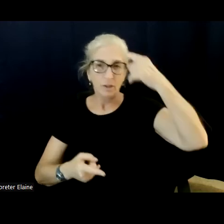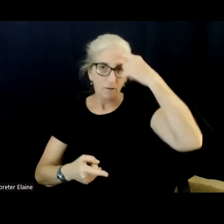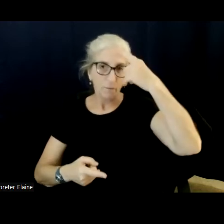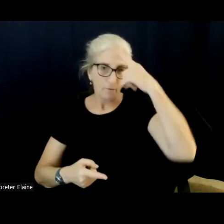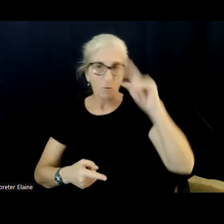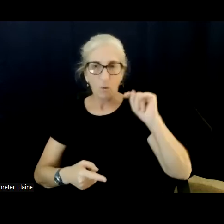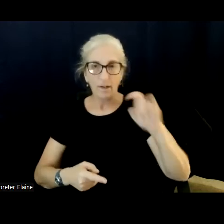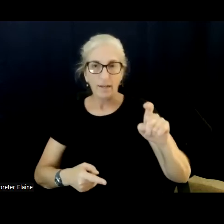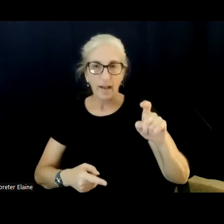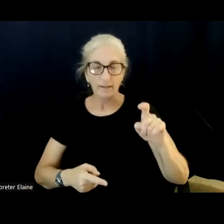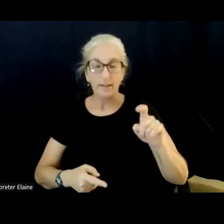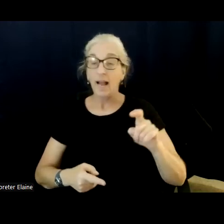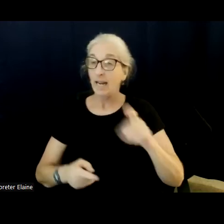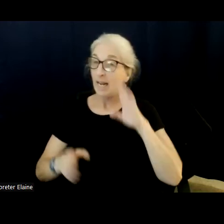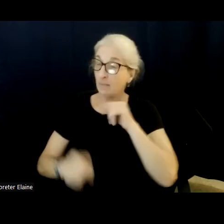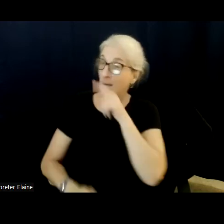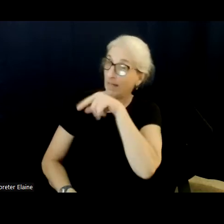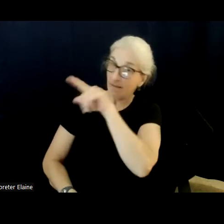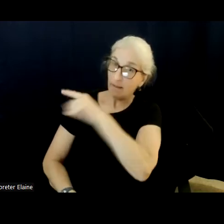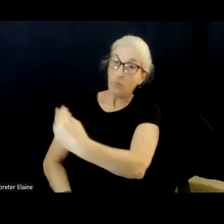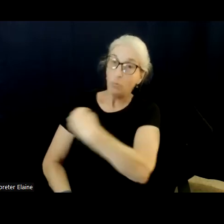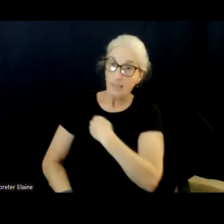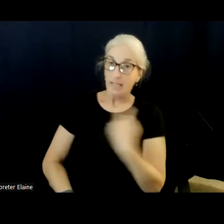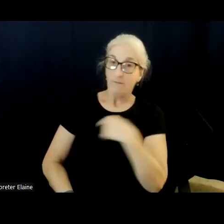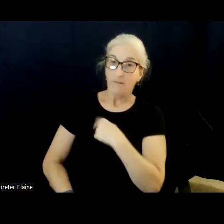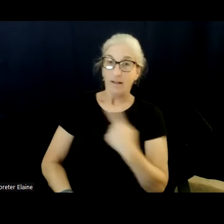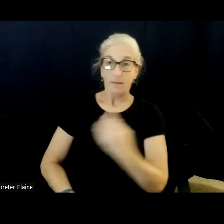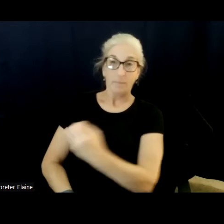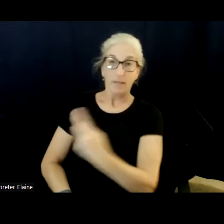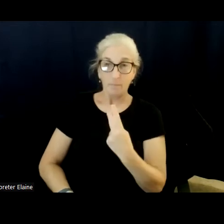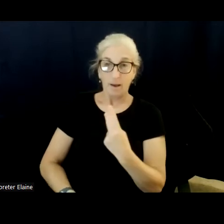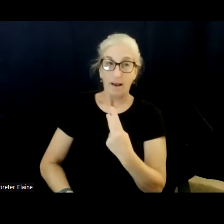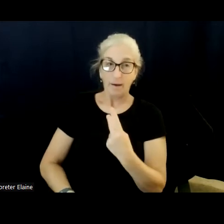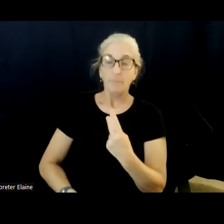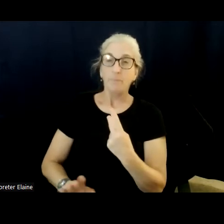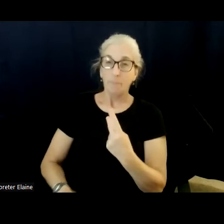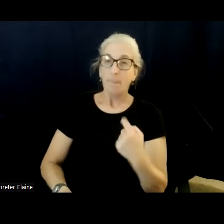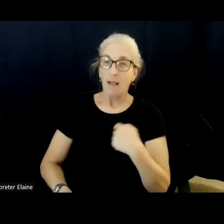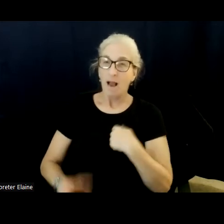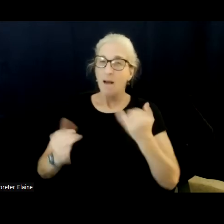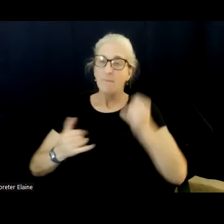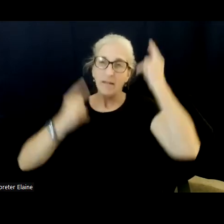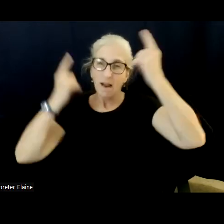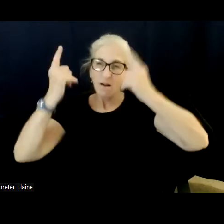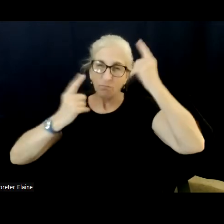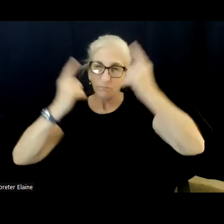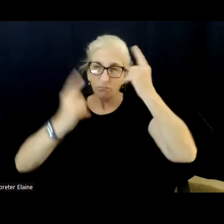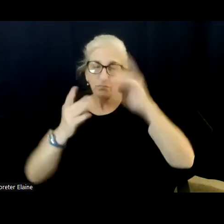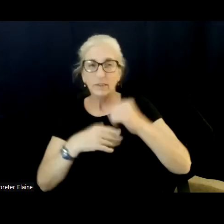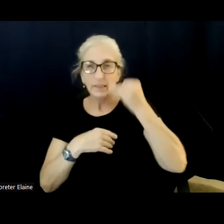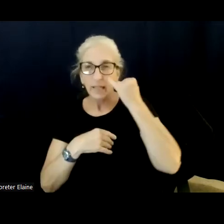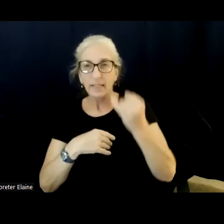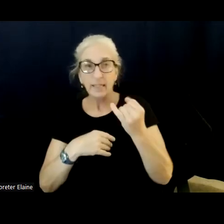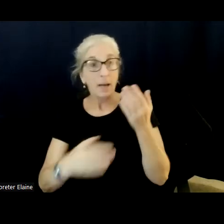let us keep more of our money. One of the things I'm kind of introducing and still kind of exploring is this idea under a certain threshold of making